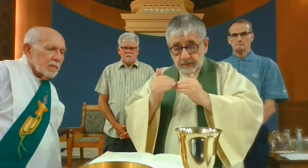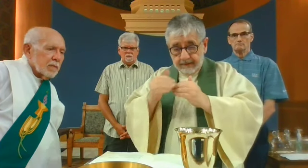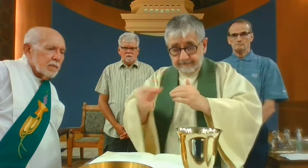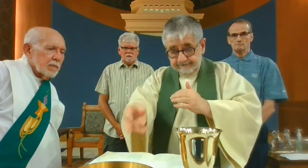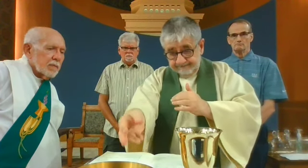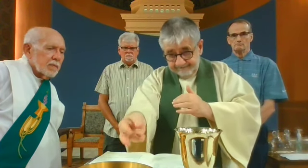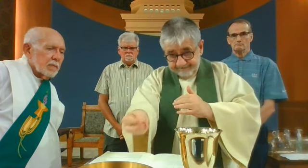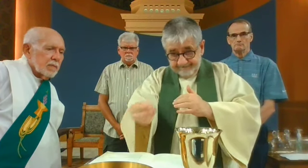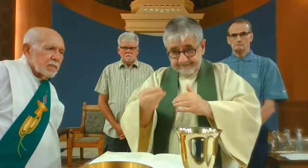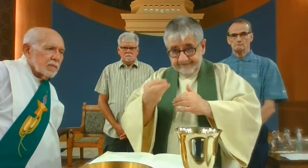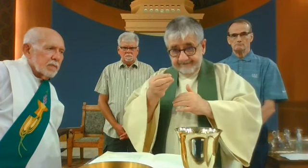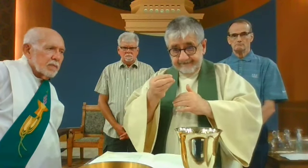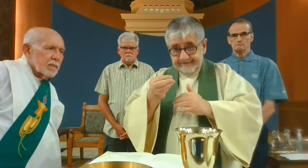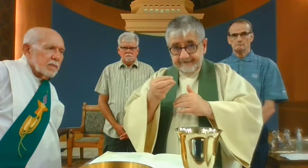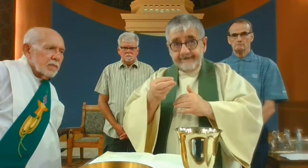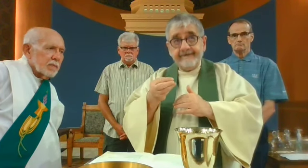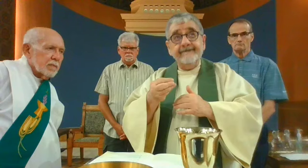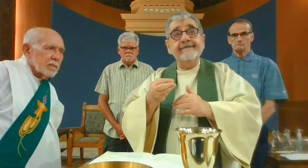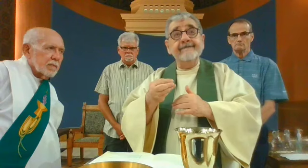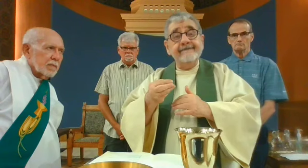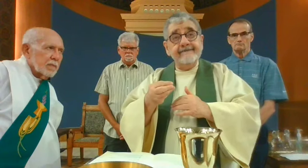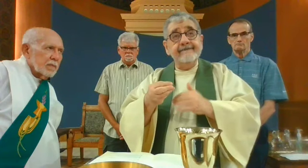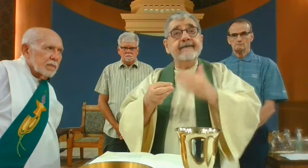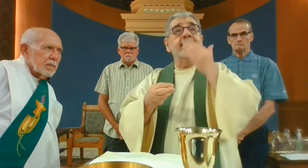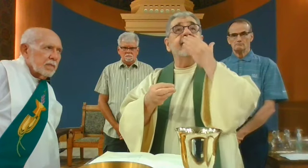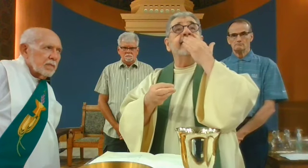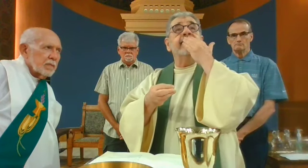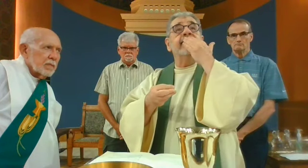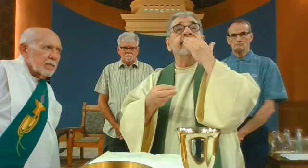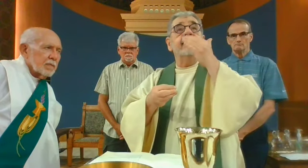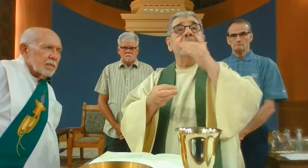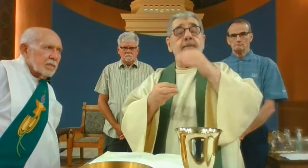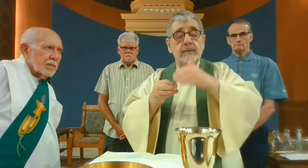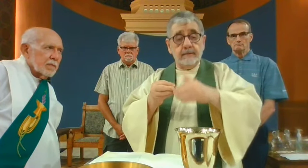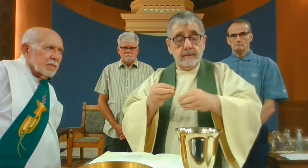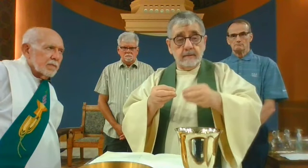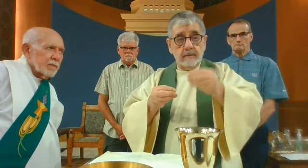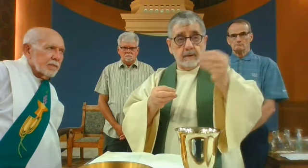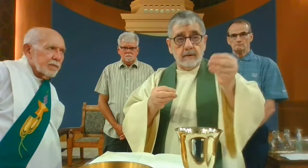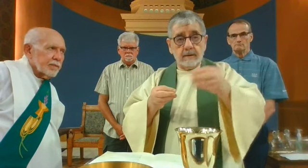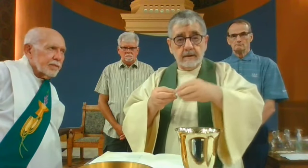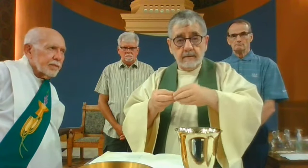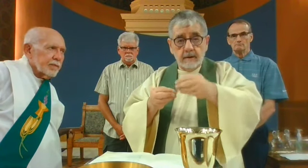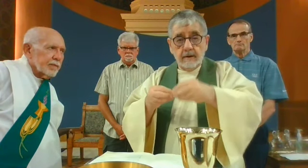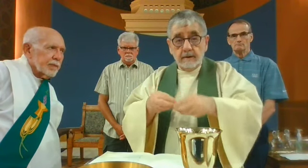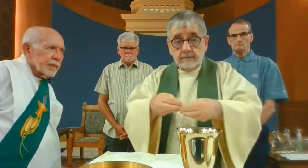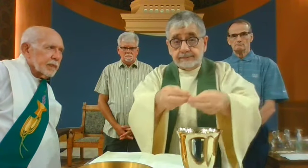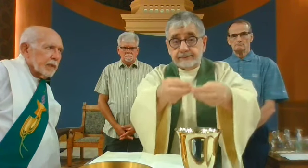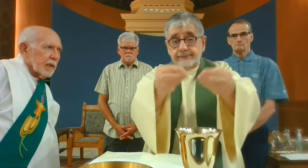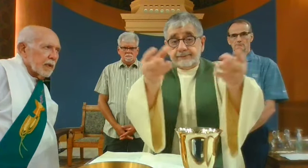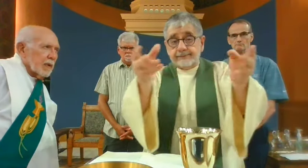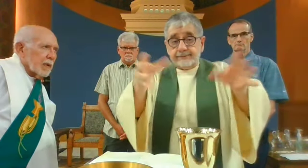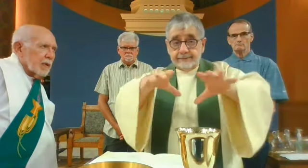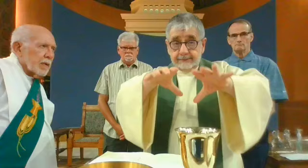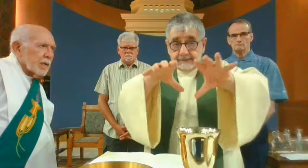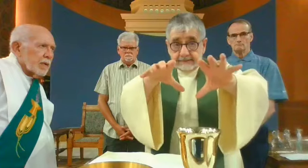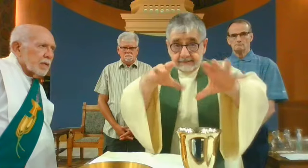Jesus first took the bread and giving thanks, broke it and gave it to his